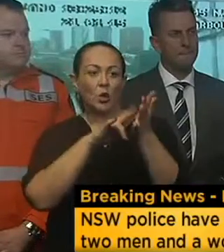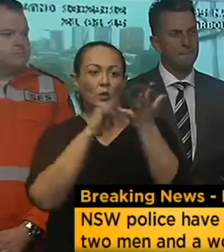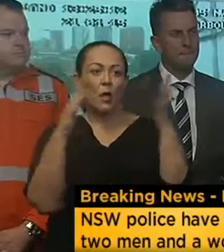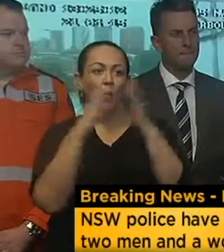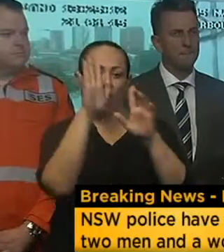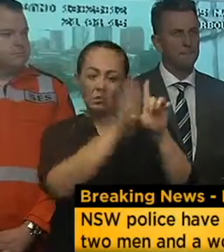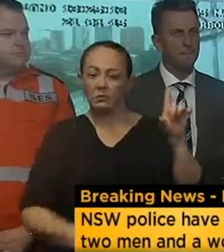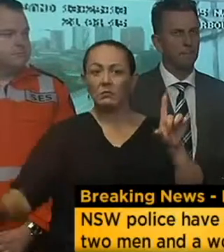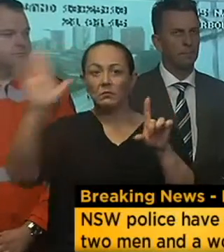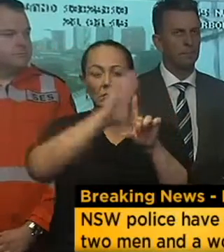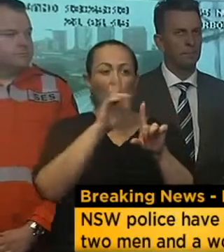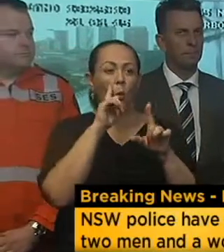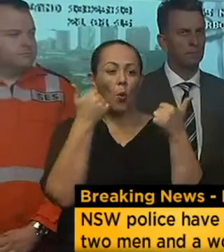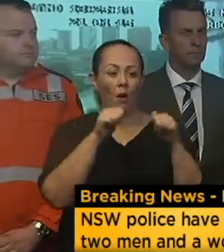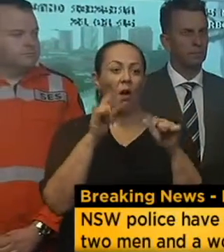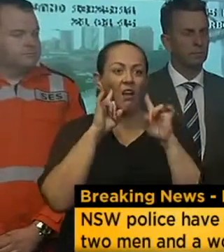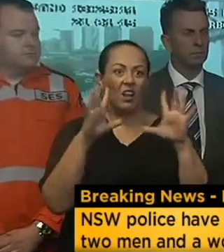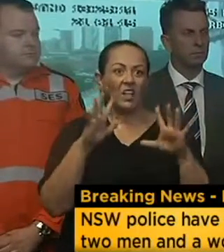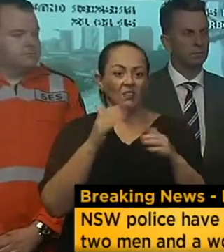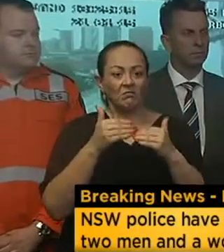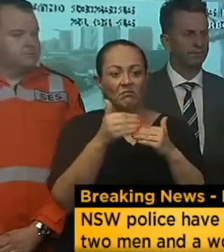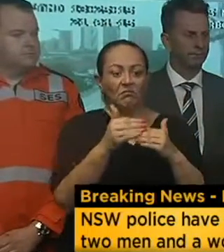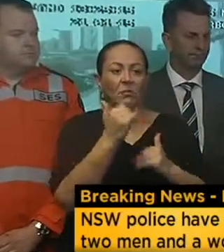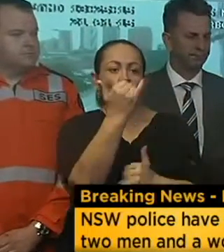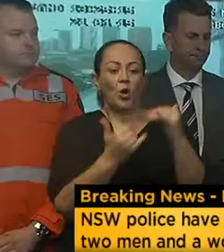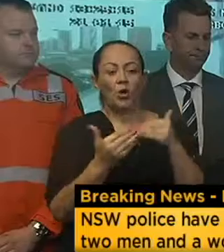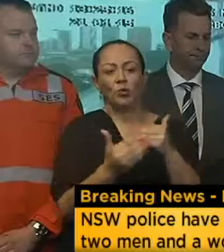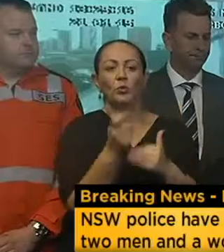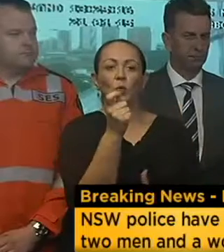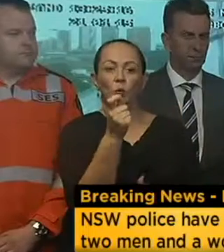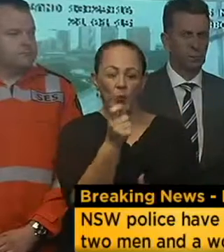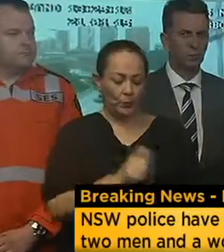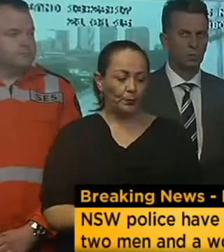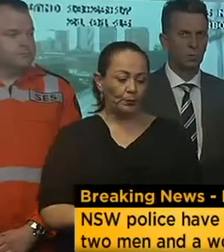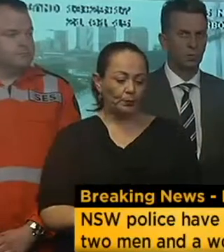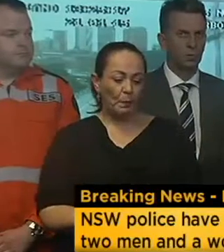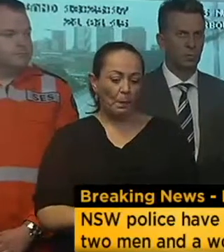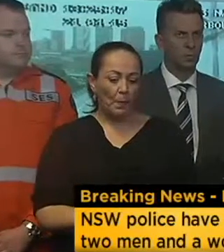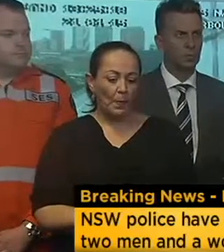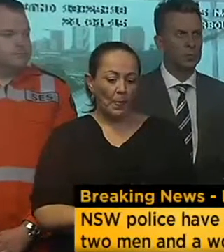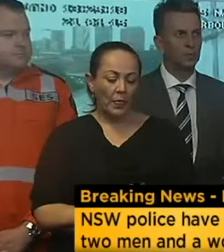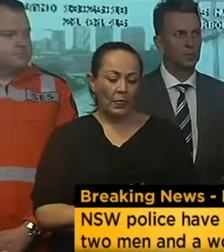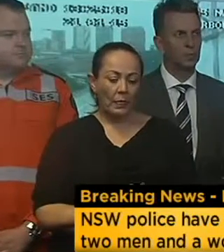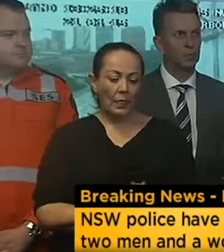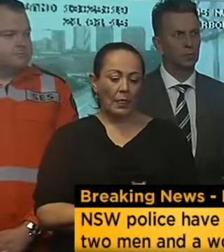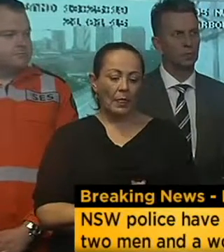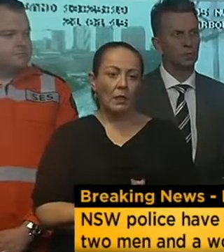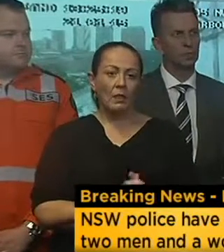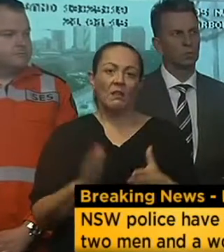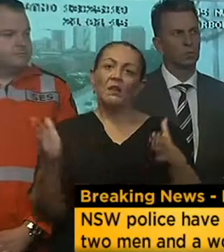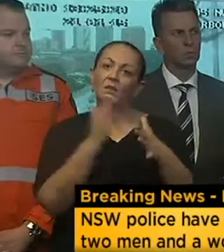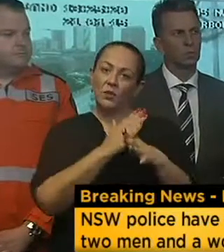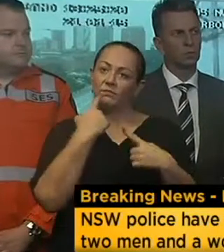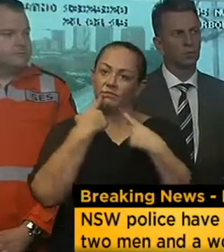and it is clear that we are in the midst of very challenging weather. Certainly we want to start by saying that it looks